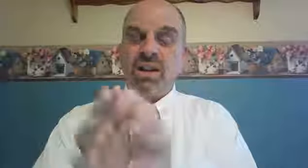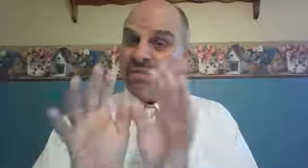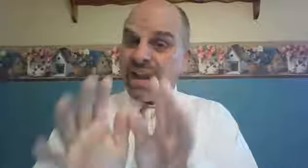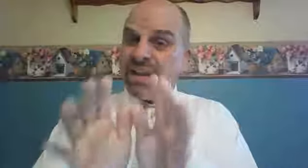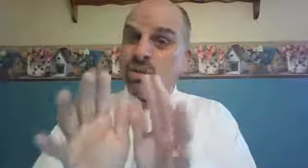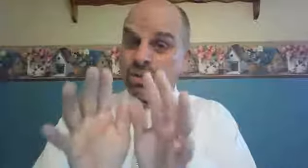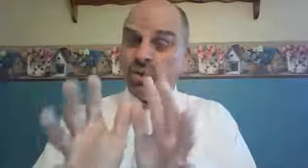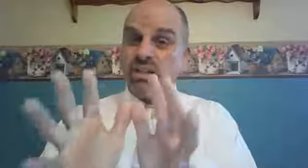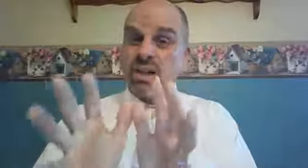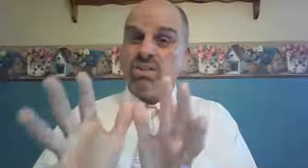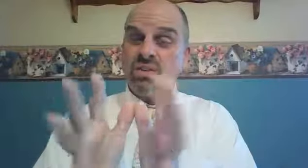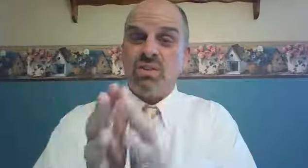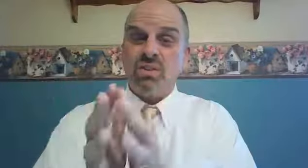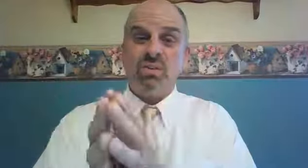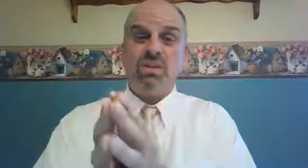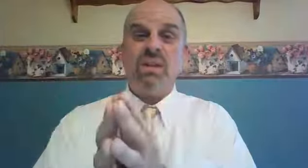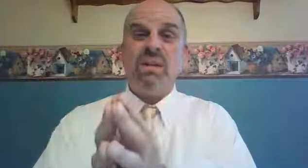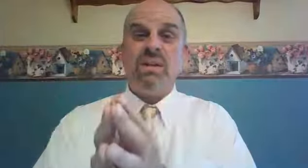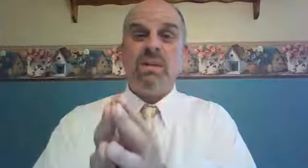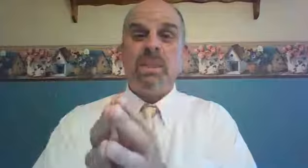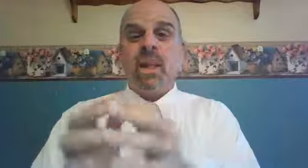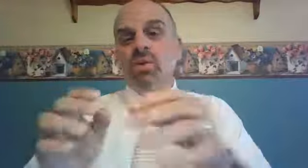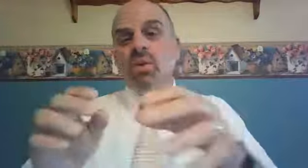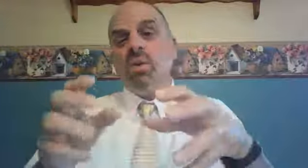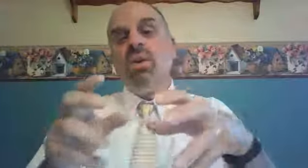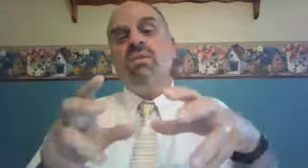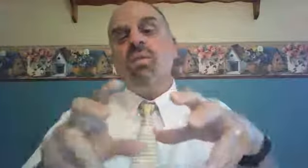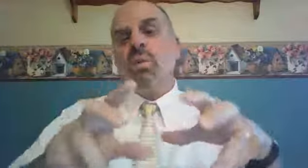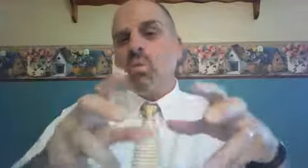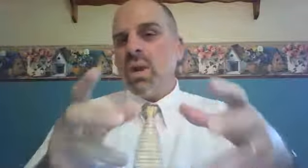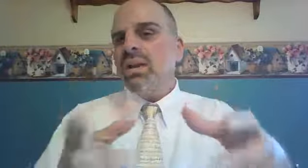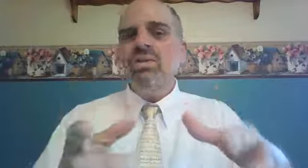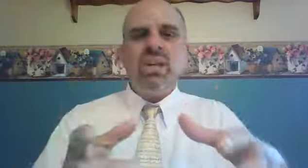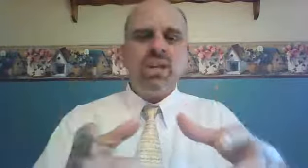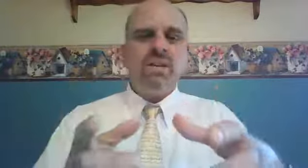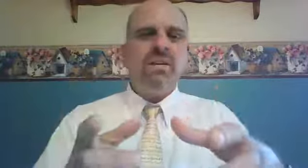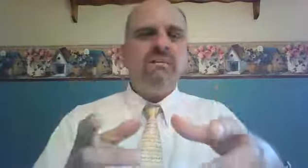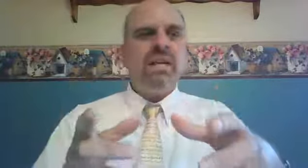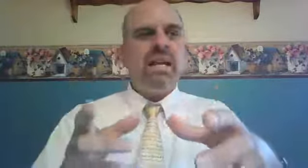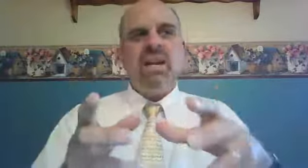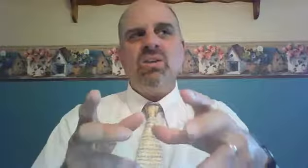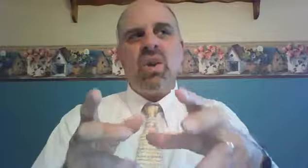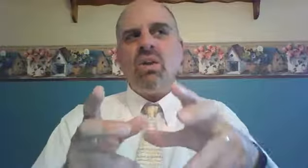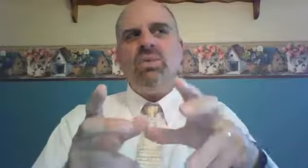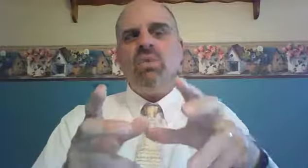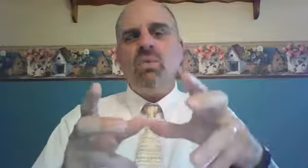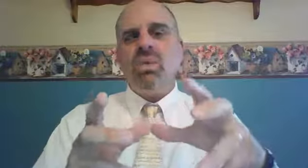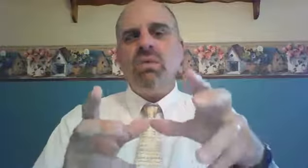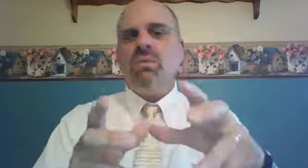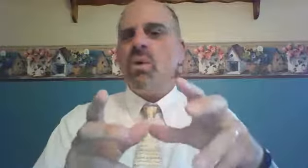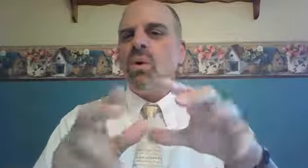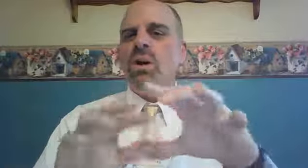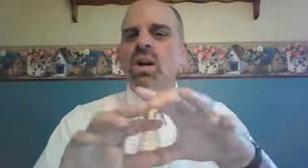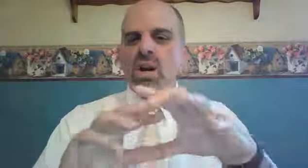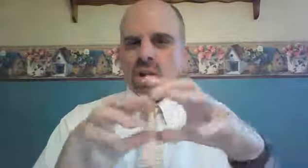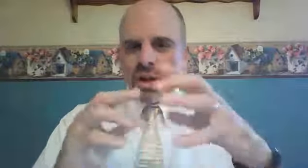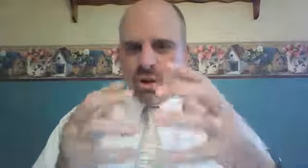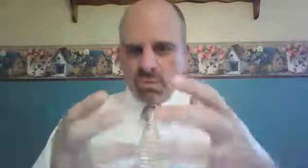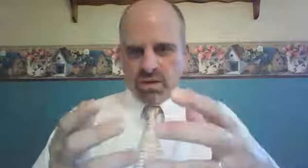a vital translation to this story. The word for wings here is also the word for garment.